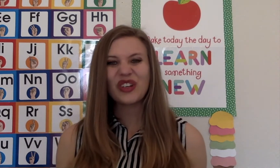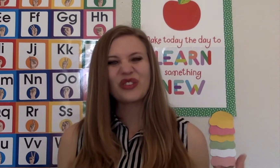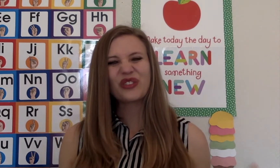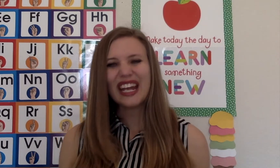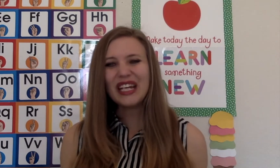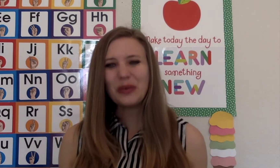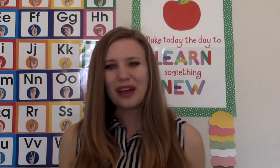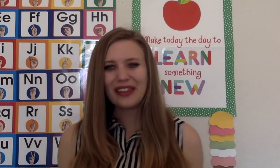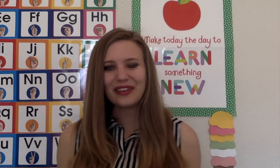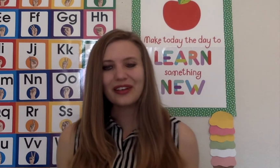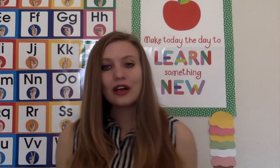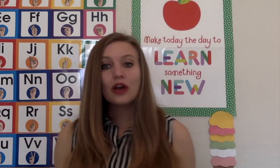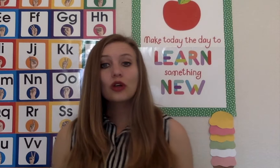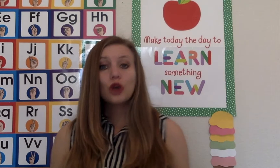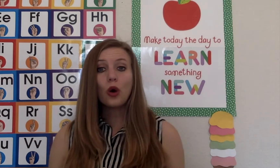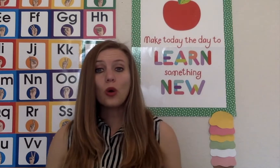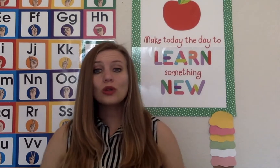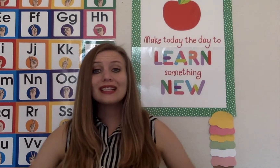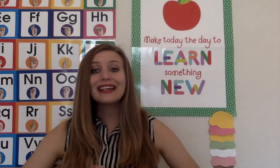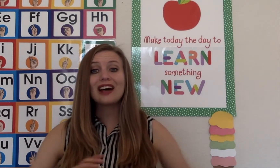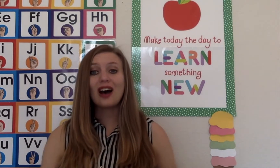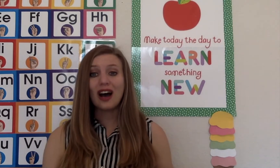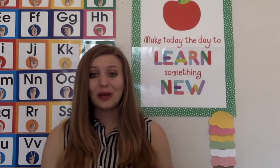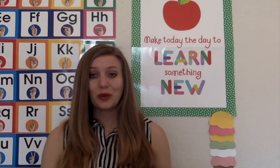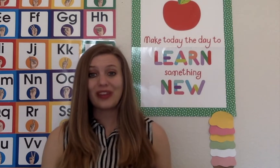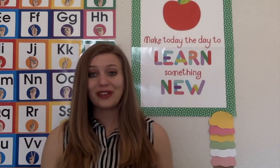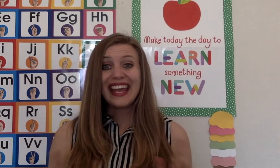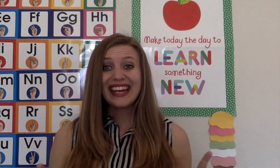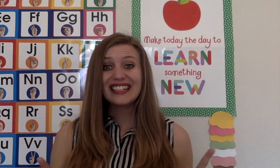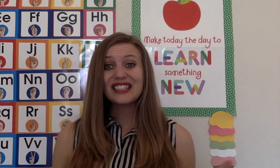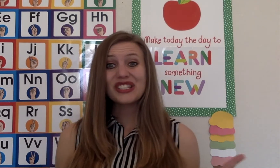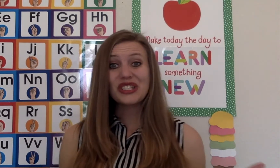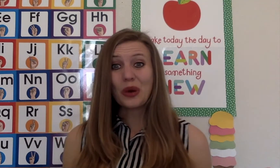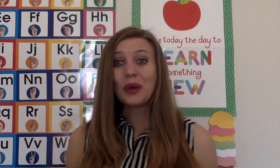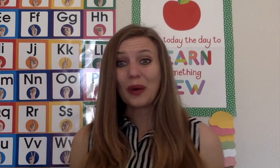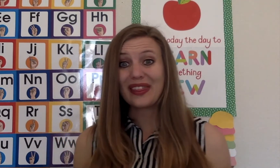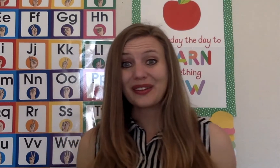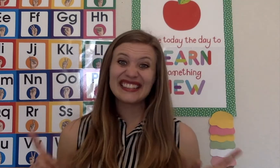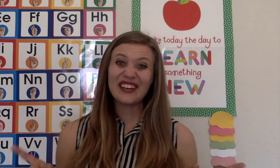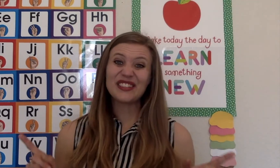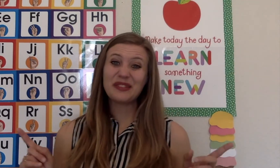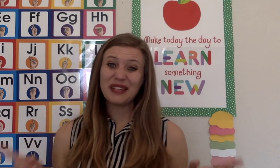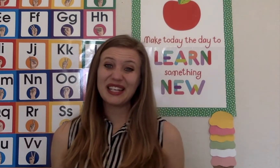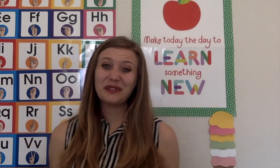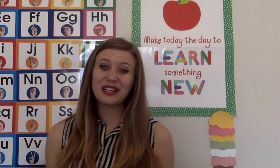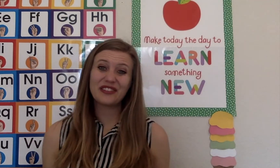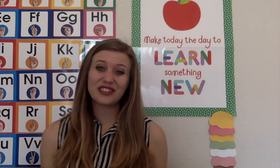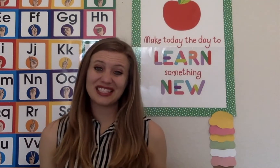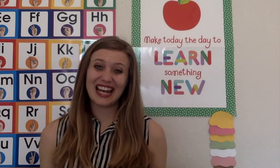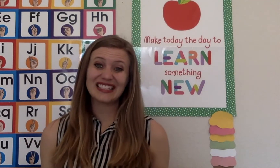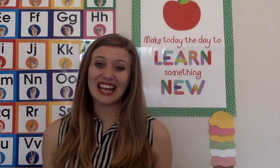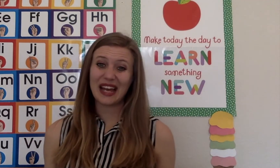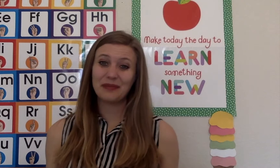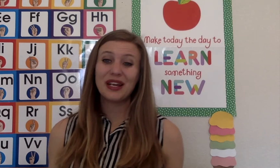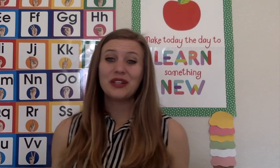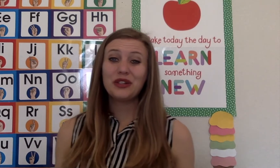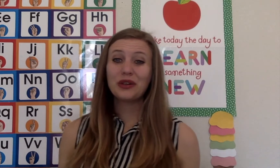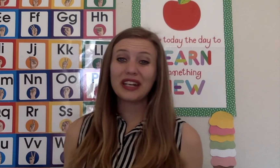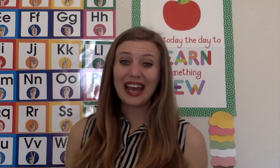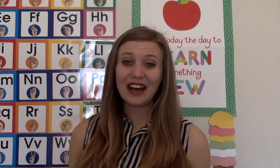rainy weather, cold and hot weather, and snowy weather. So to begin with for snack time you could have